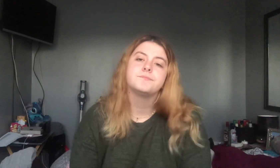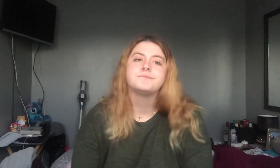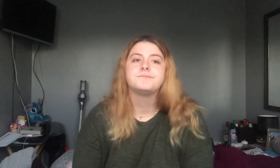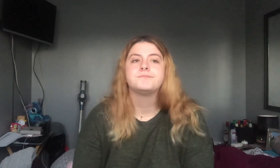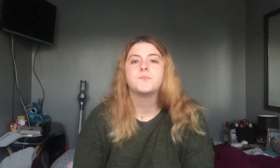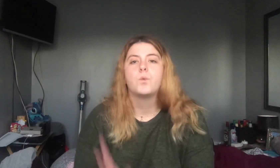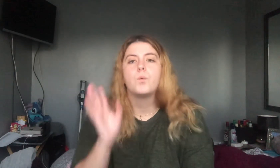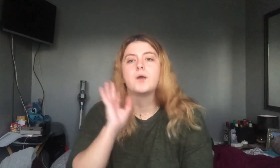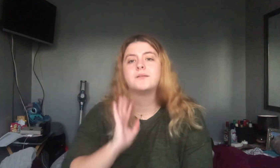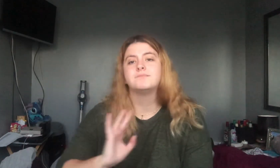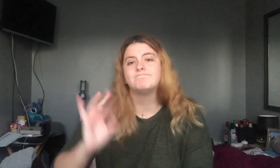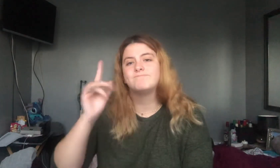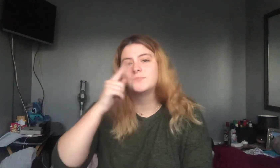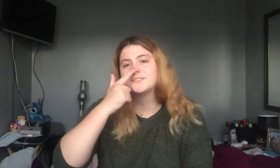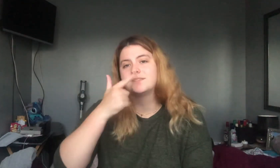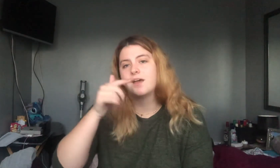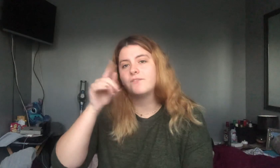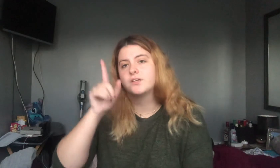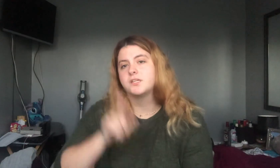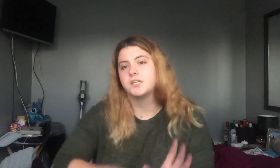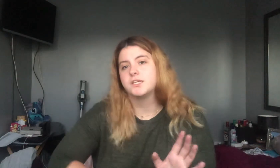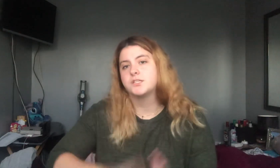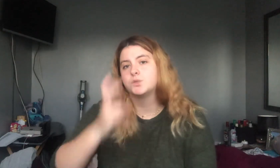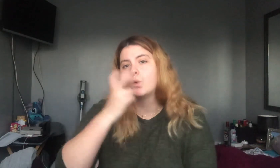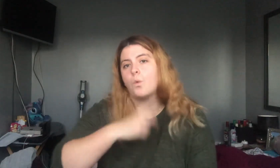Once I was seven years old.